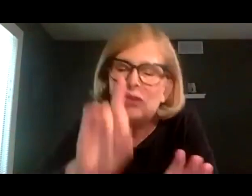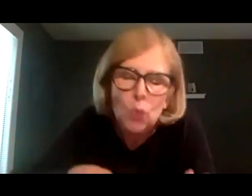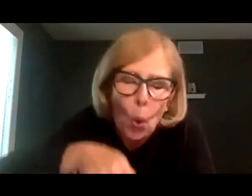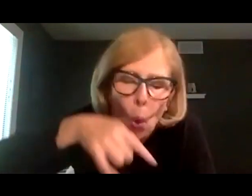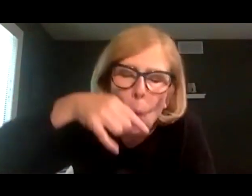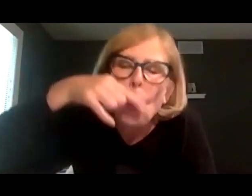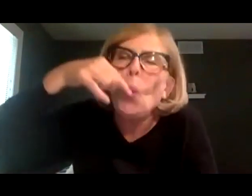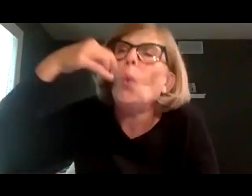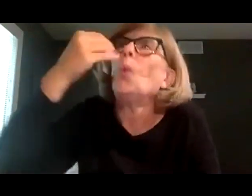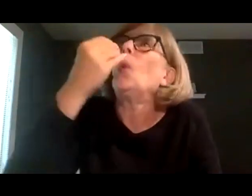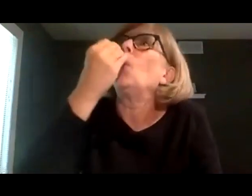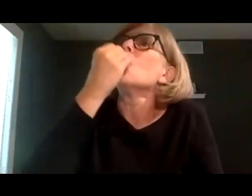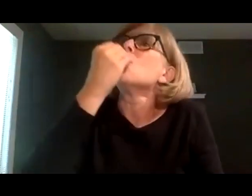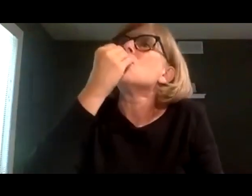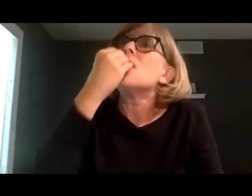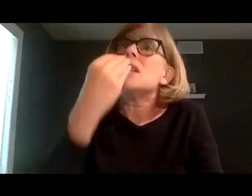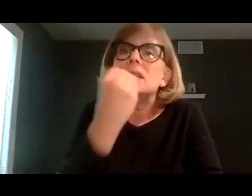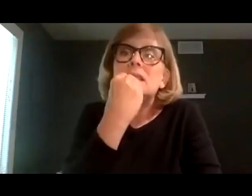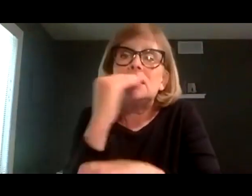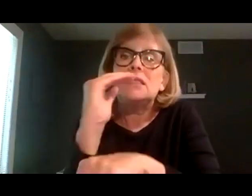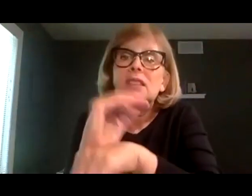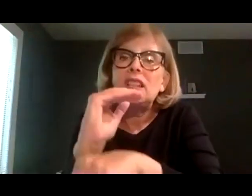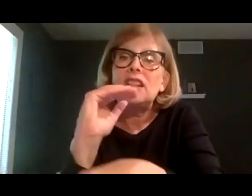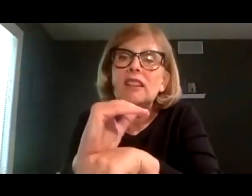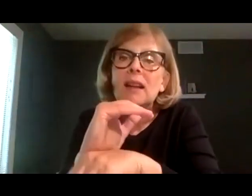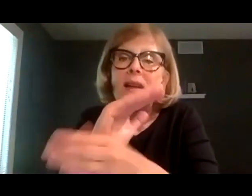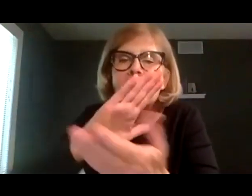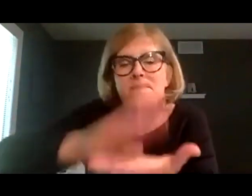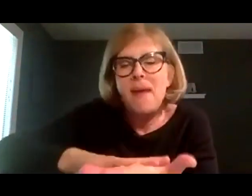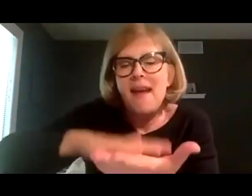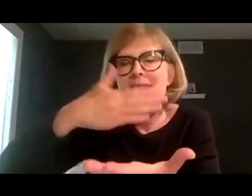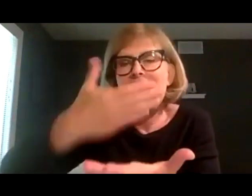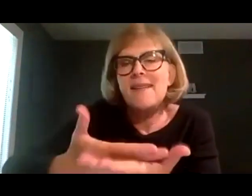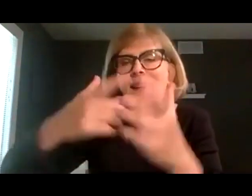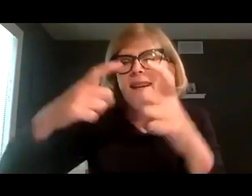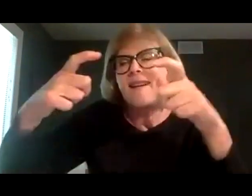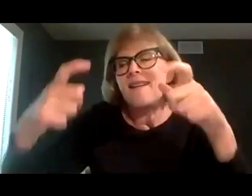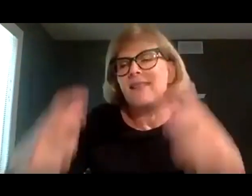I ate noodles for breakfast and pancakes at night